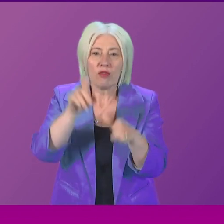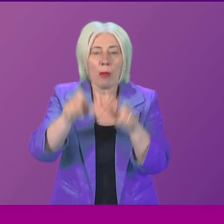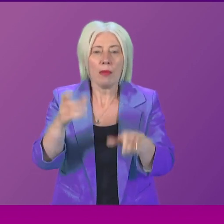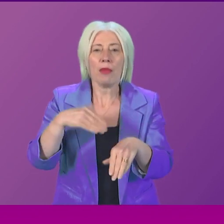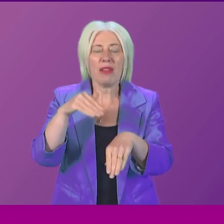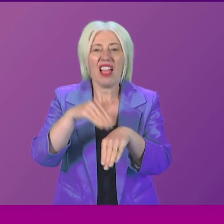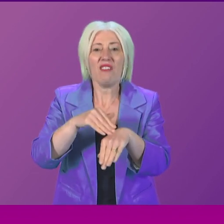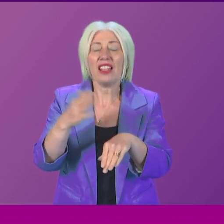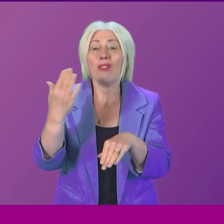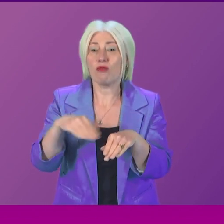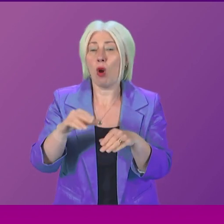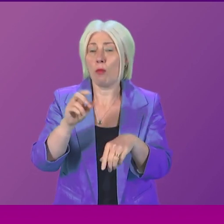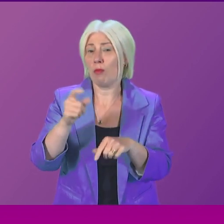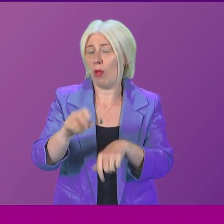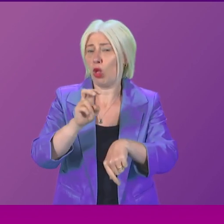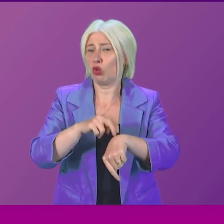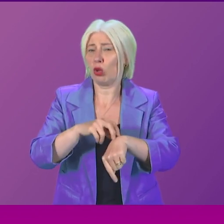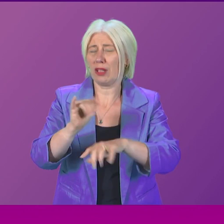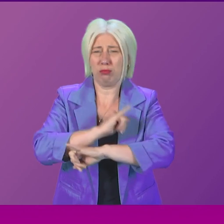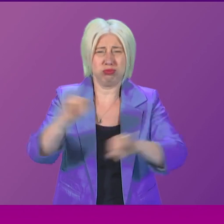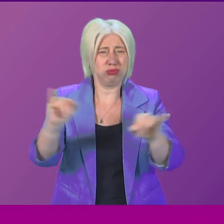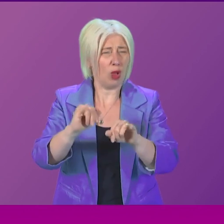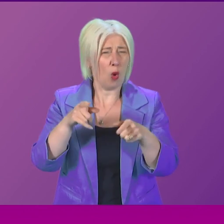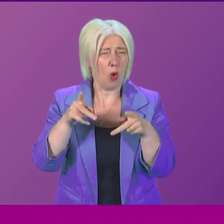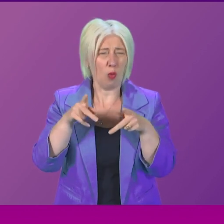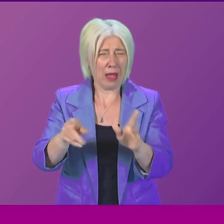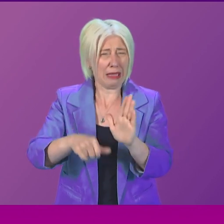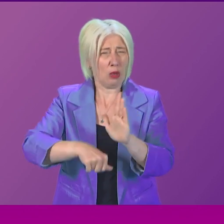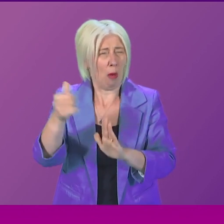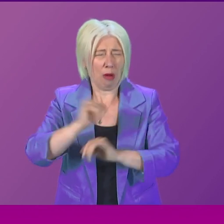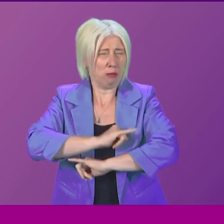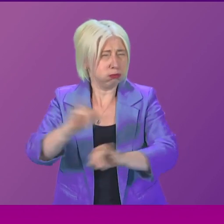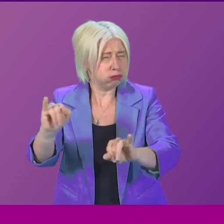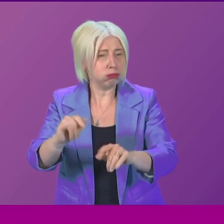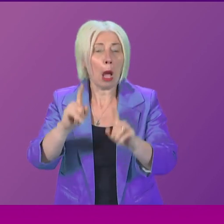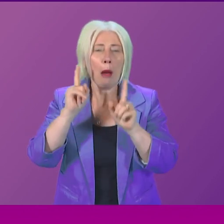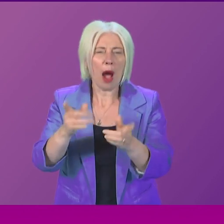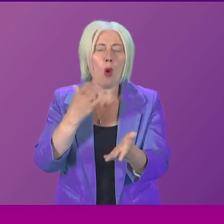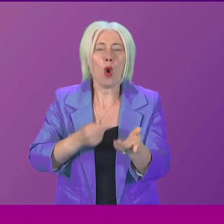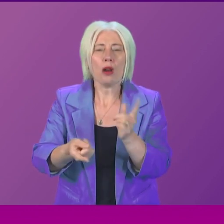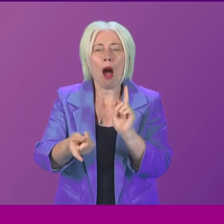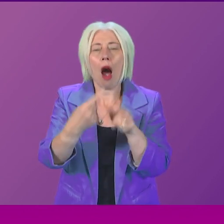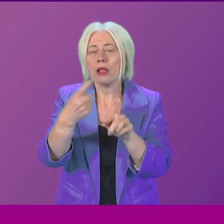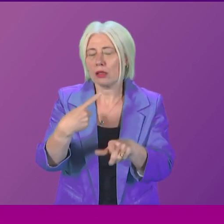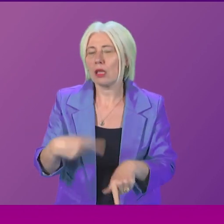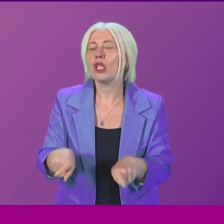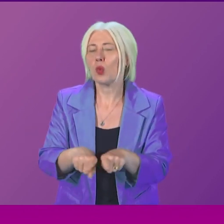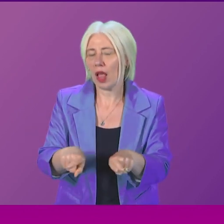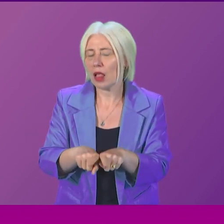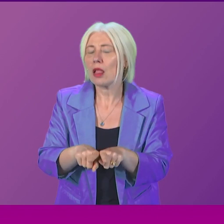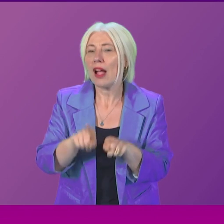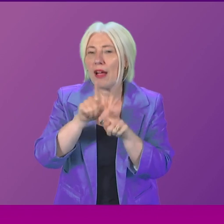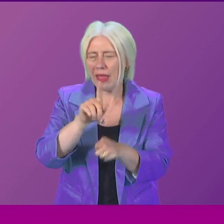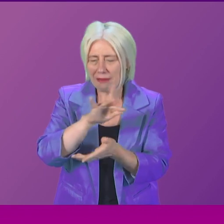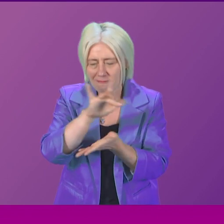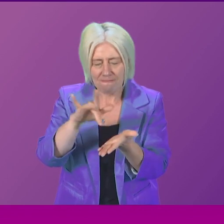by Professor Eljamil's disgraceful actions. What we'll seek to do is get the answers that they want. And that goes to the heart